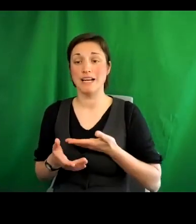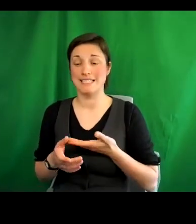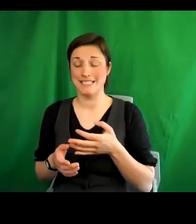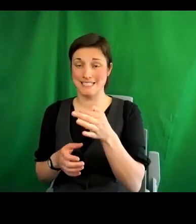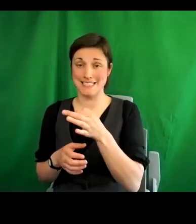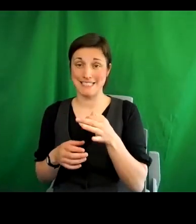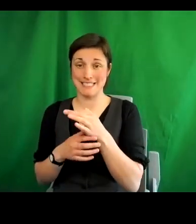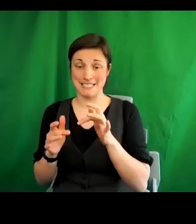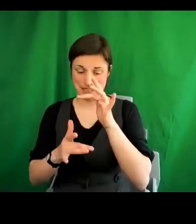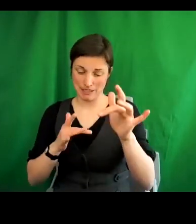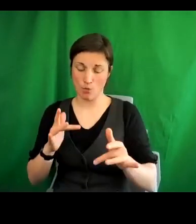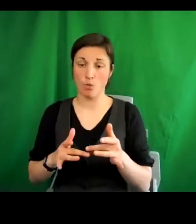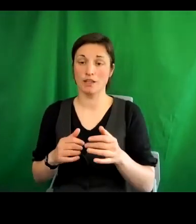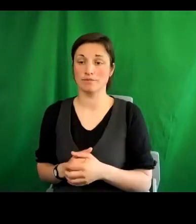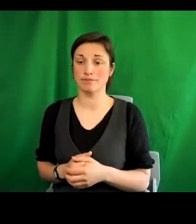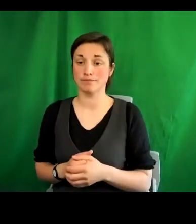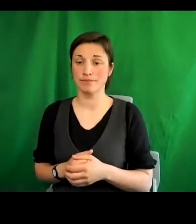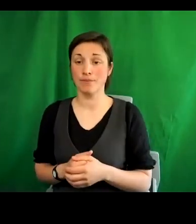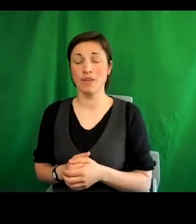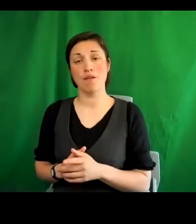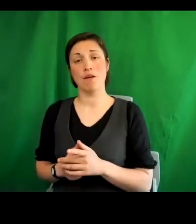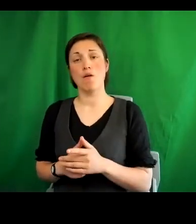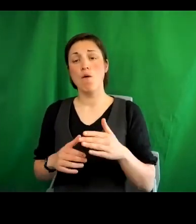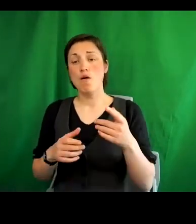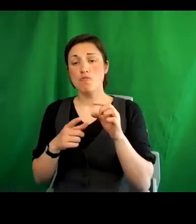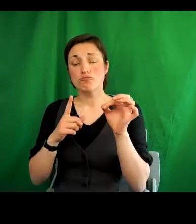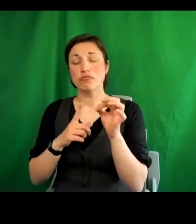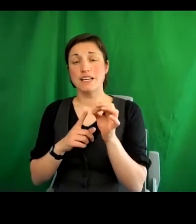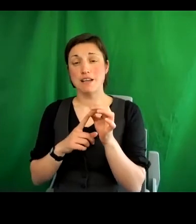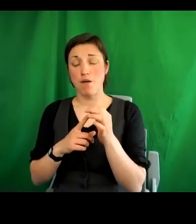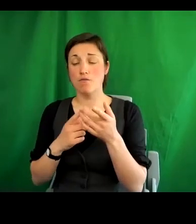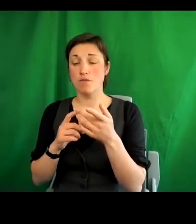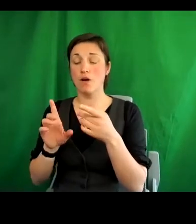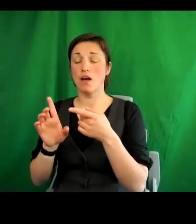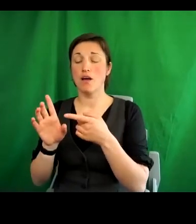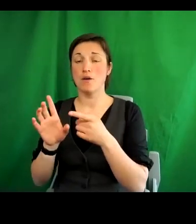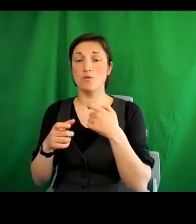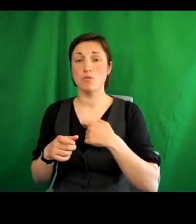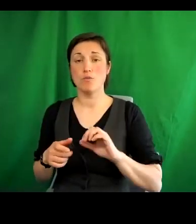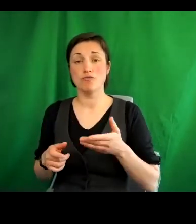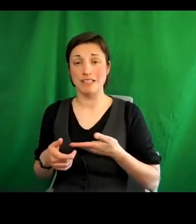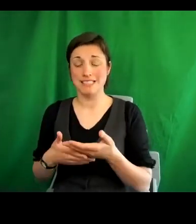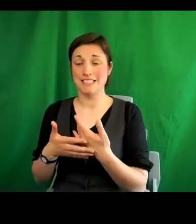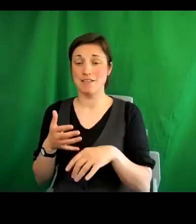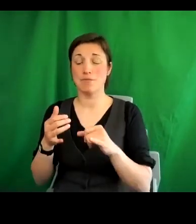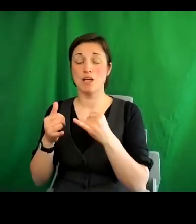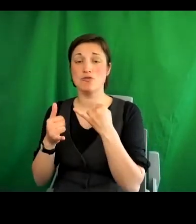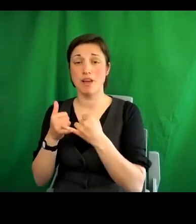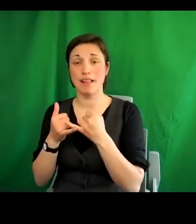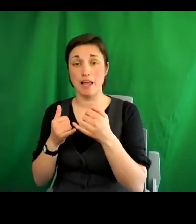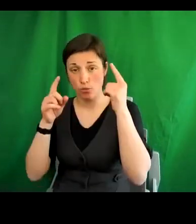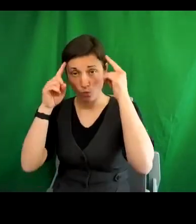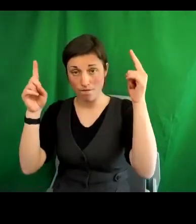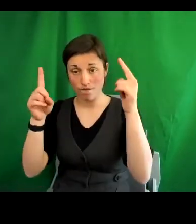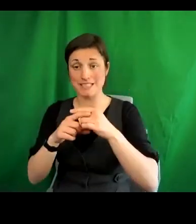at the University of Strathclyde in Glasgow and the independent co-chair of Scotland's National Task